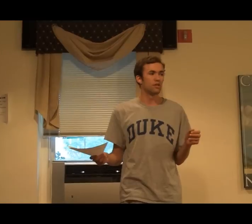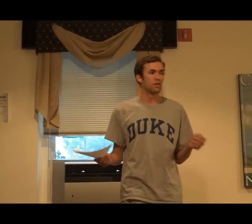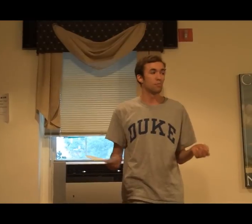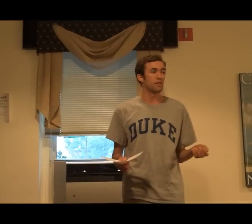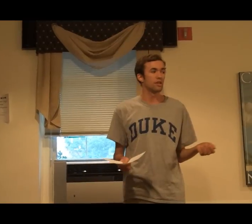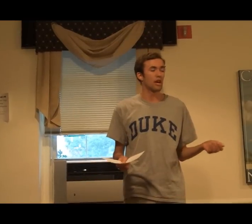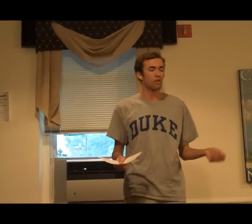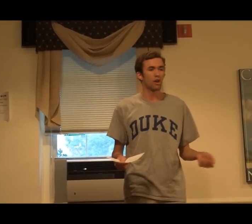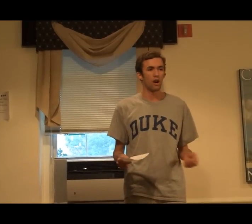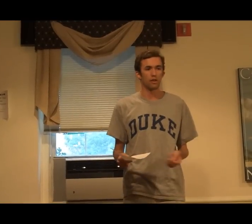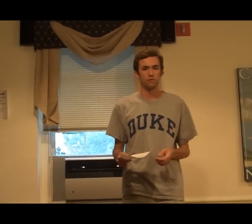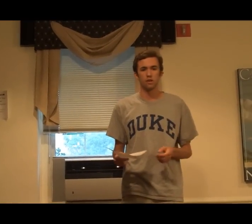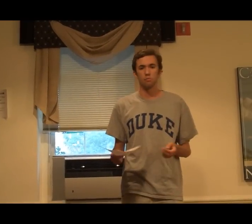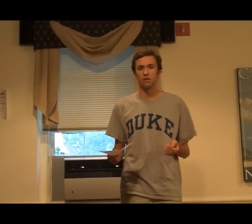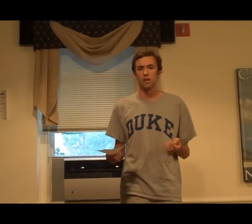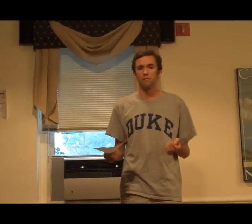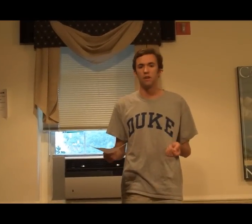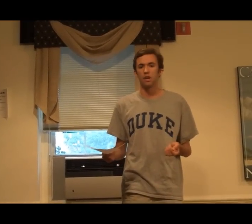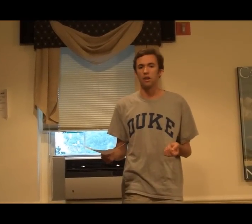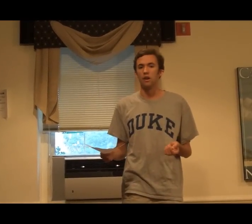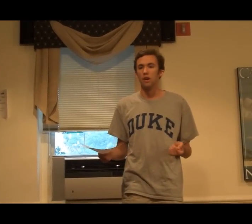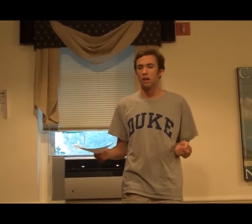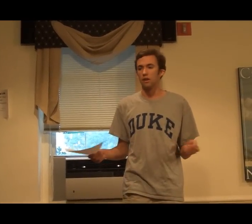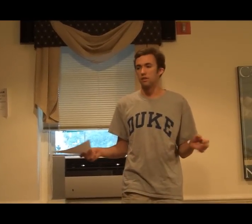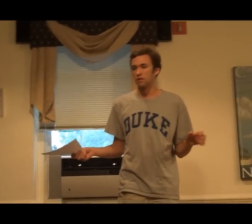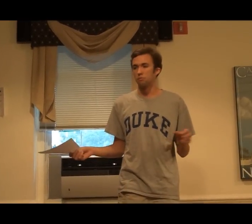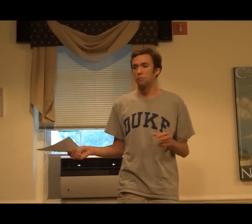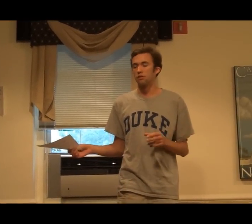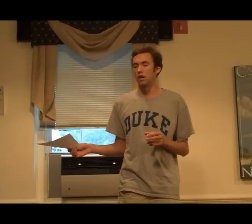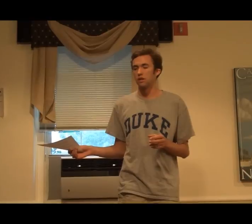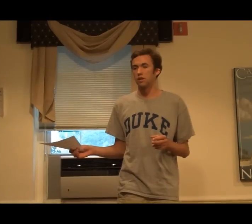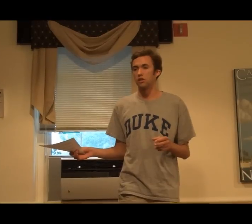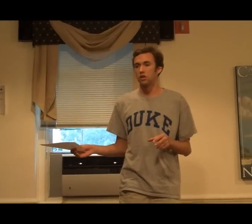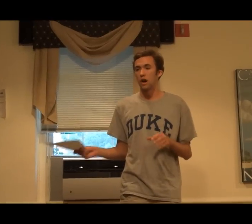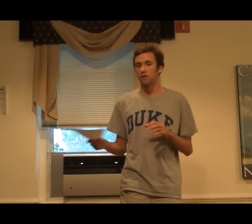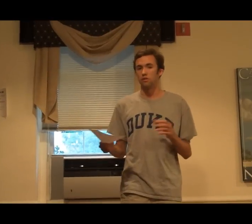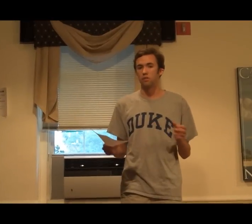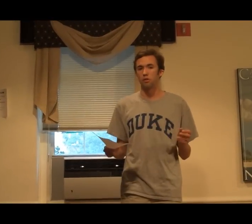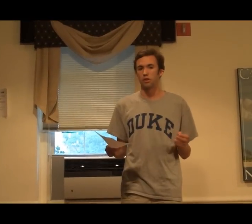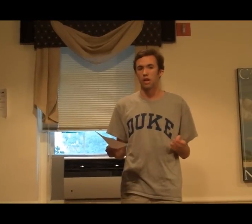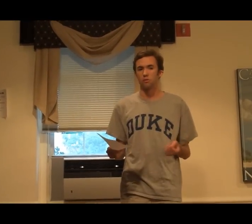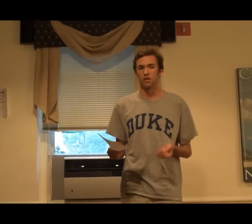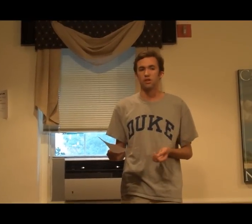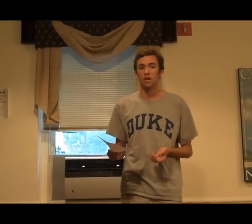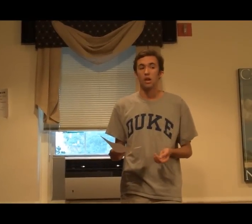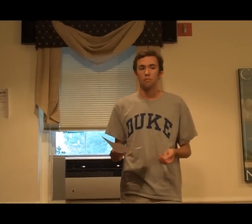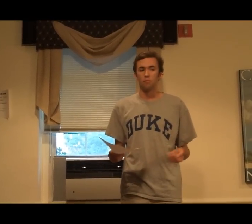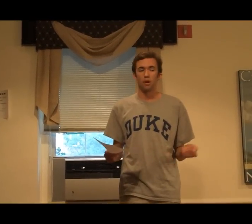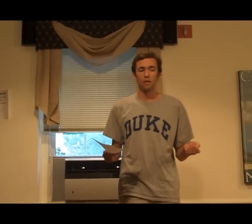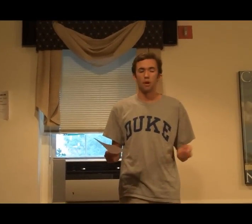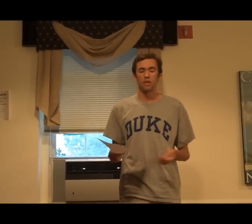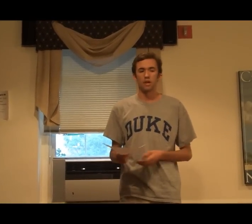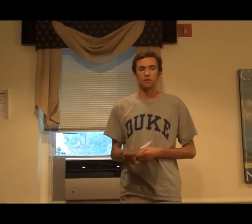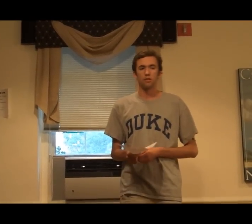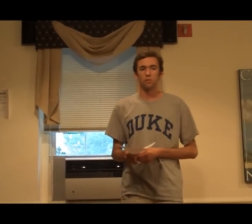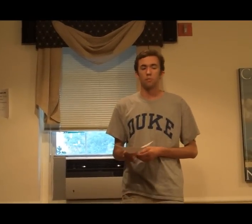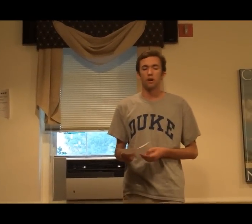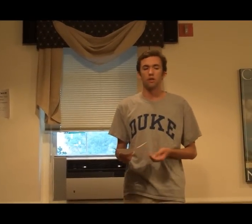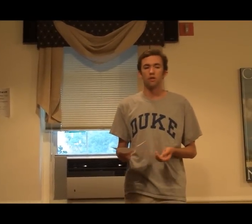chimpanzees how to talk. There was a chimpanzee named Vicky, and some people tried to teach her how to use spoken language. By the end, was apparently only